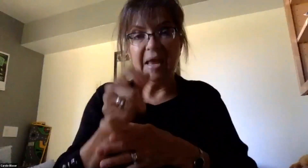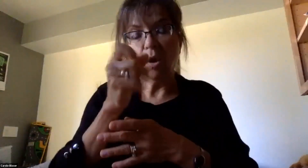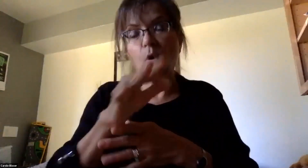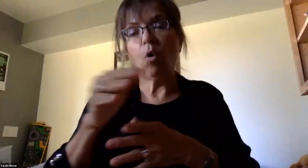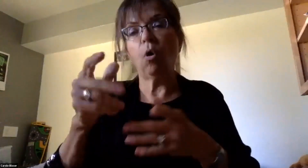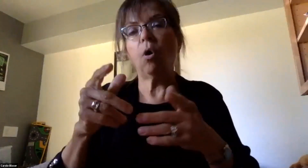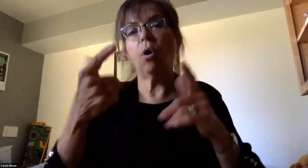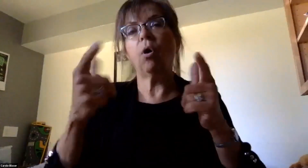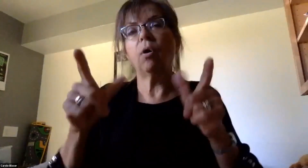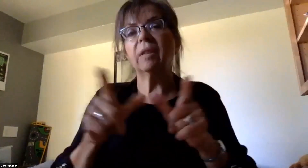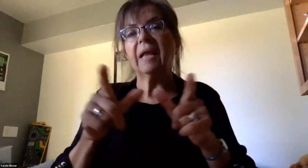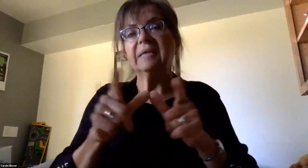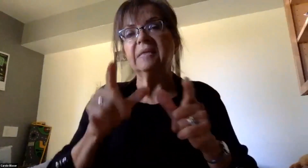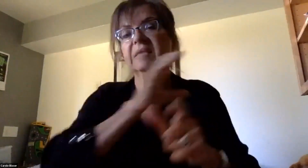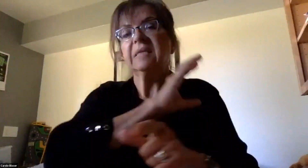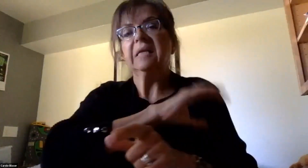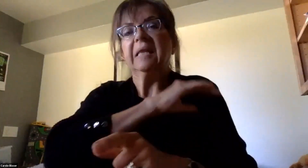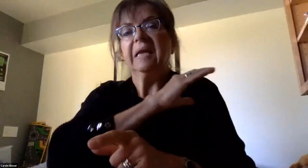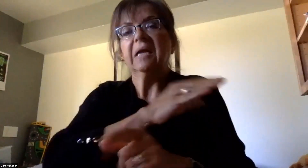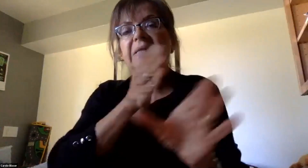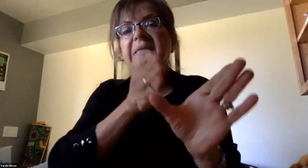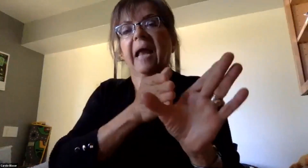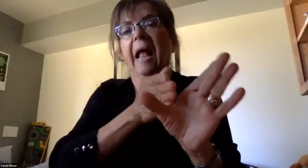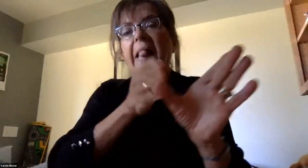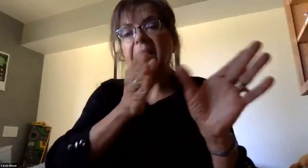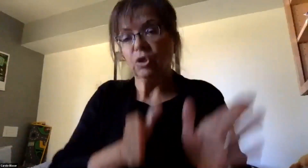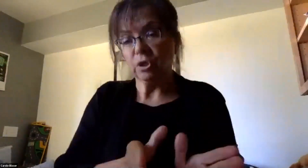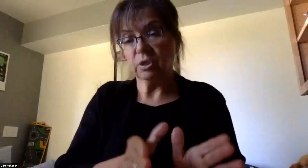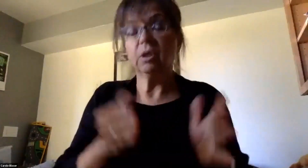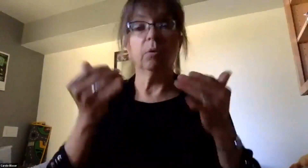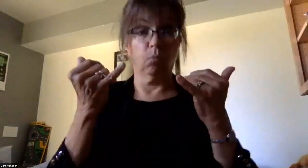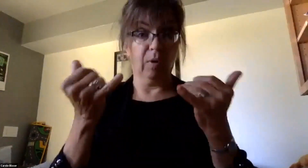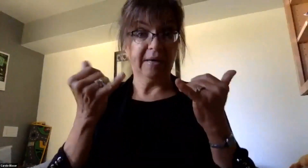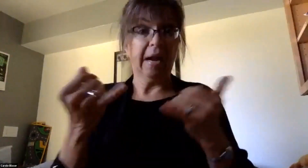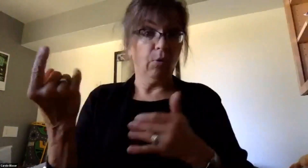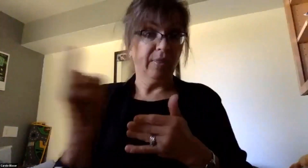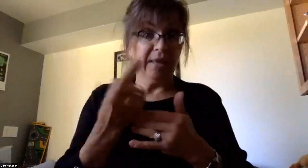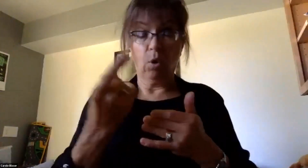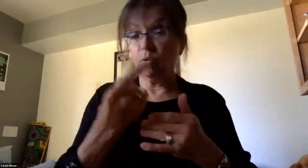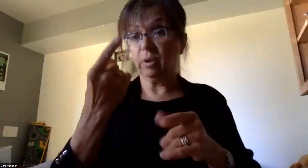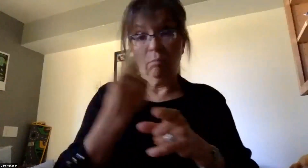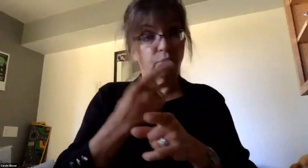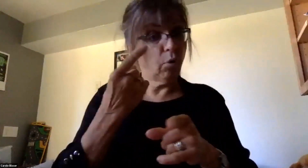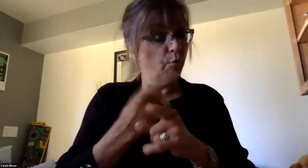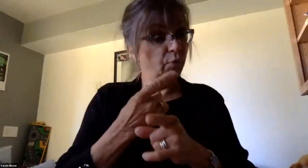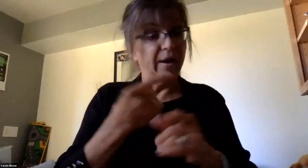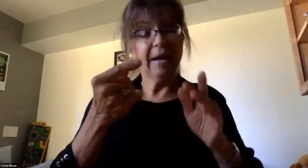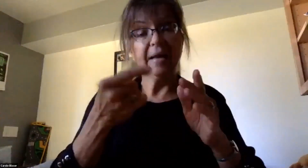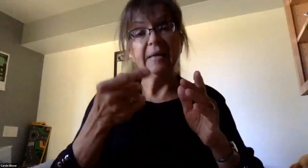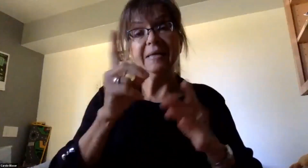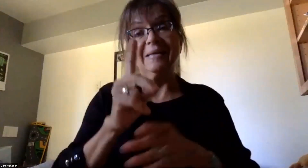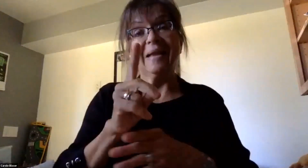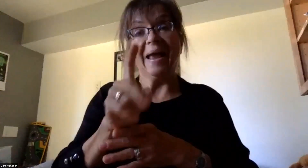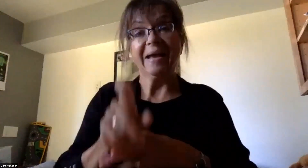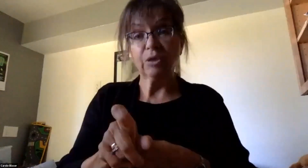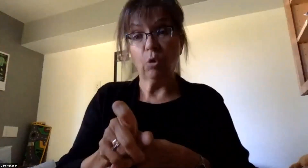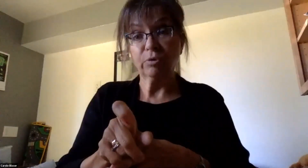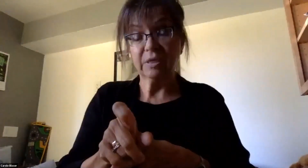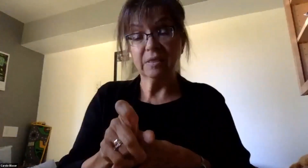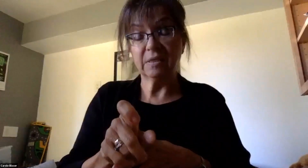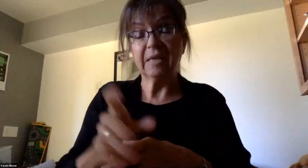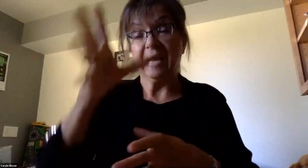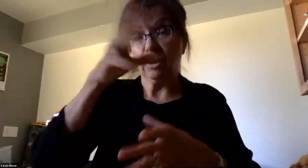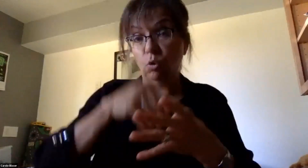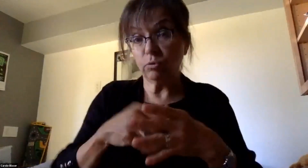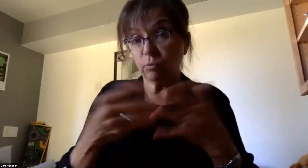clinical psychologist. And currently, the only acceptable diagnosis to justify a mask exemption include the